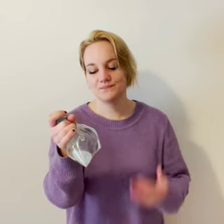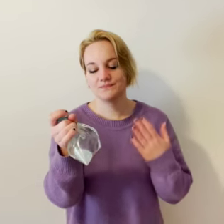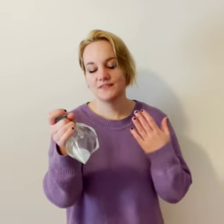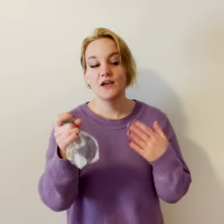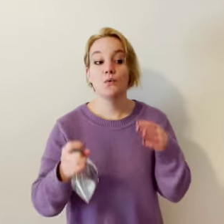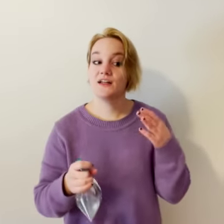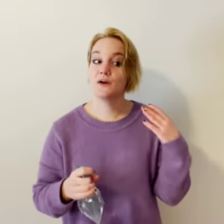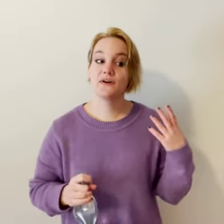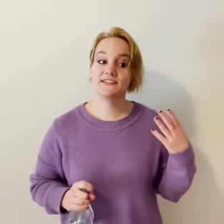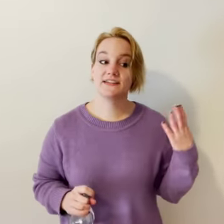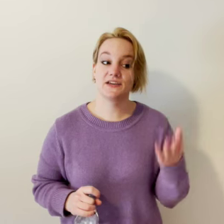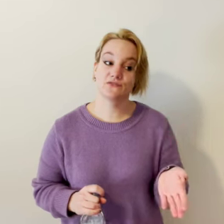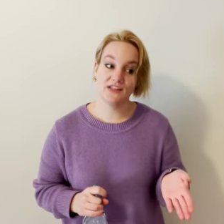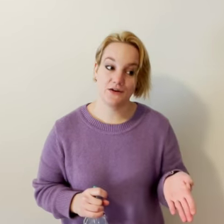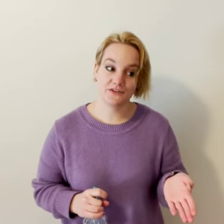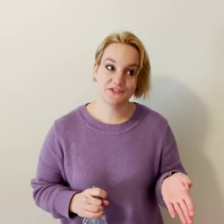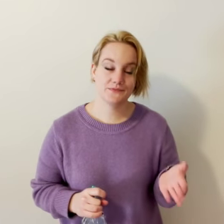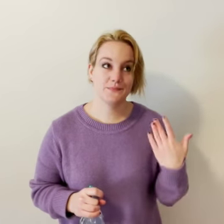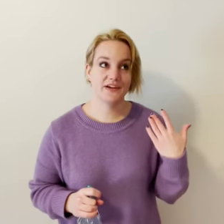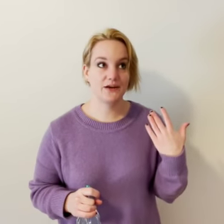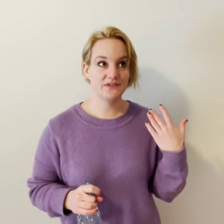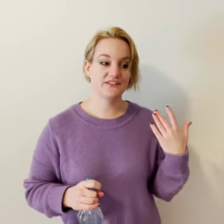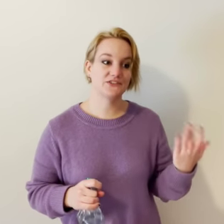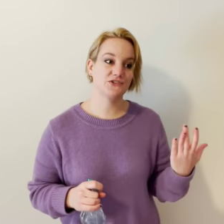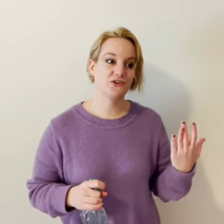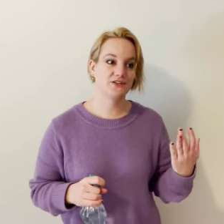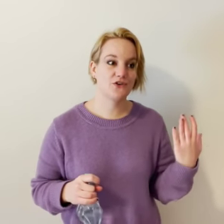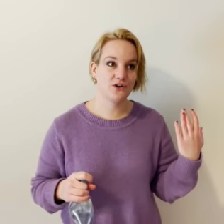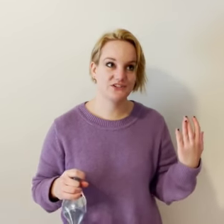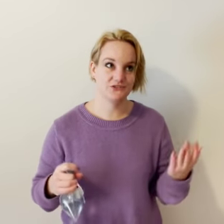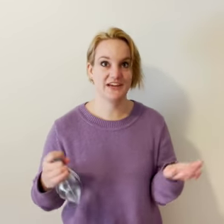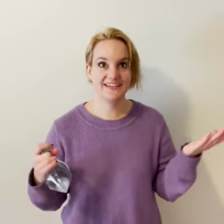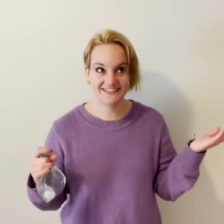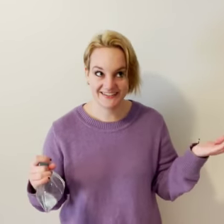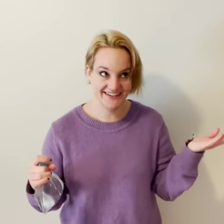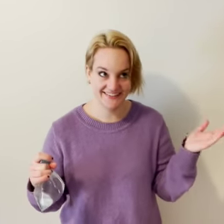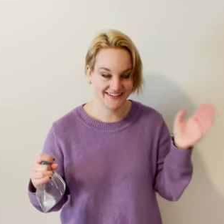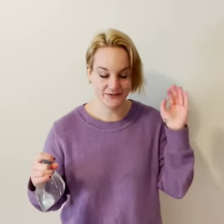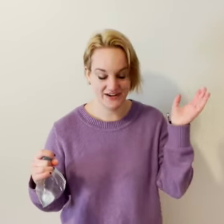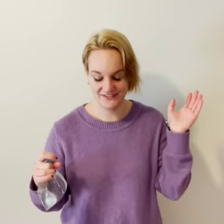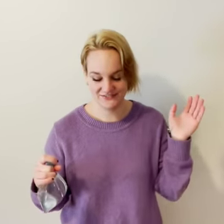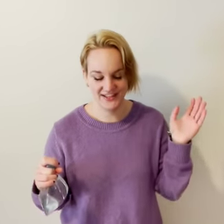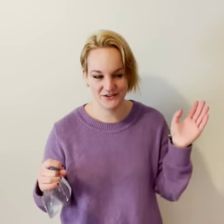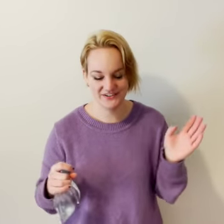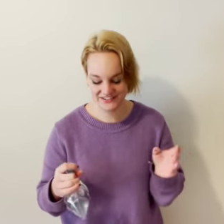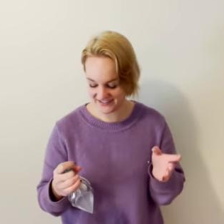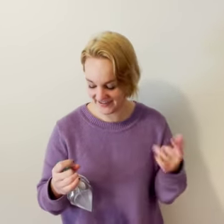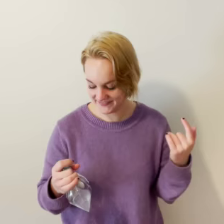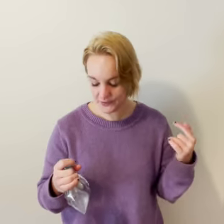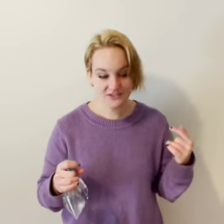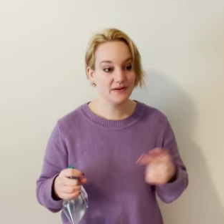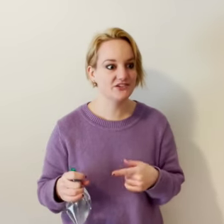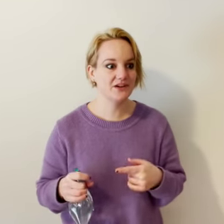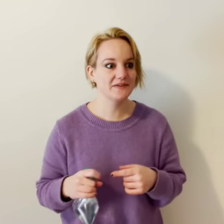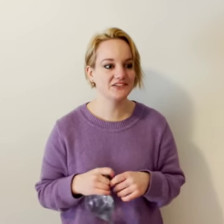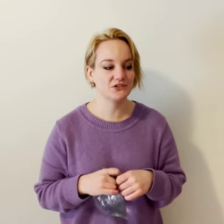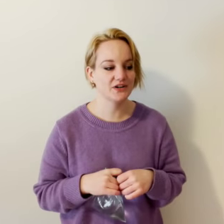because well I wanted to get you flowers but I went to the store and of course today is the day that they don't have any flowers and there was a pet shop next door